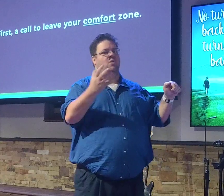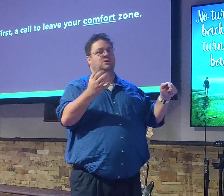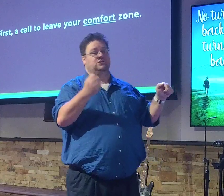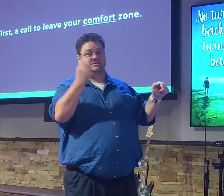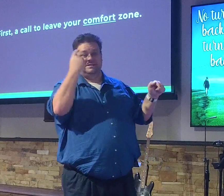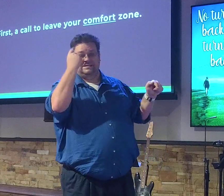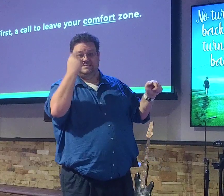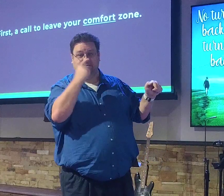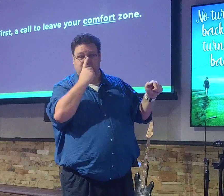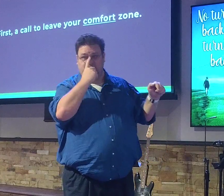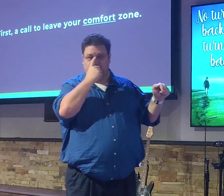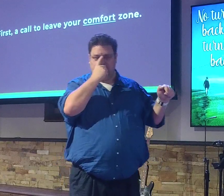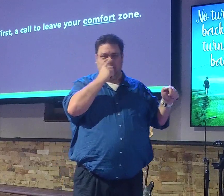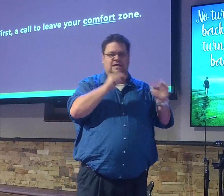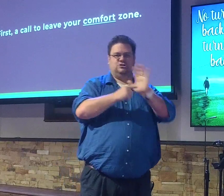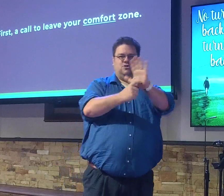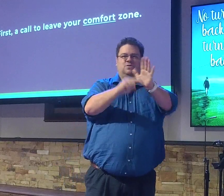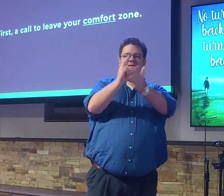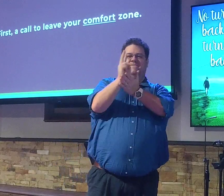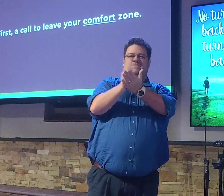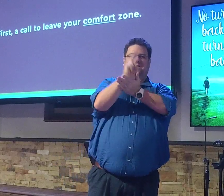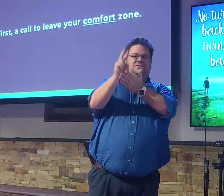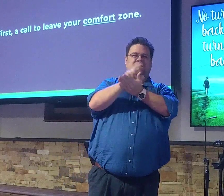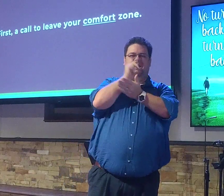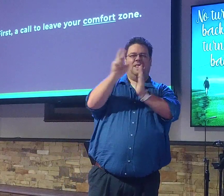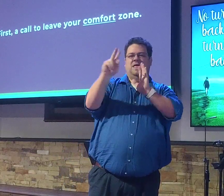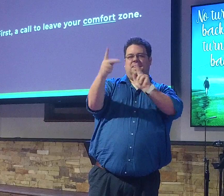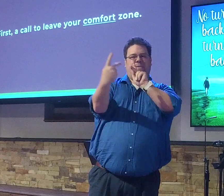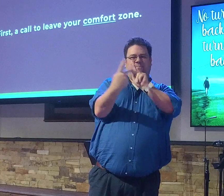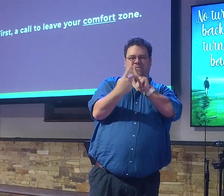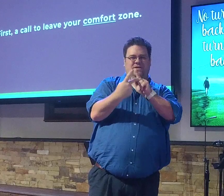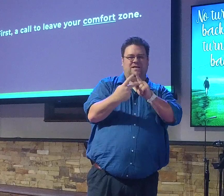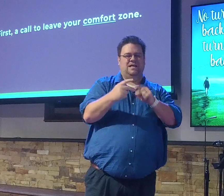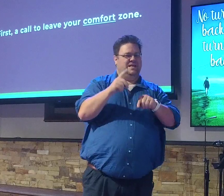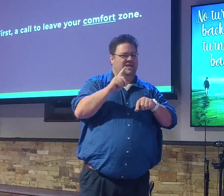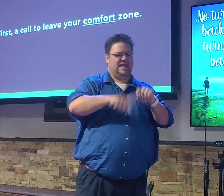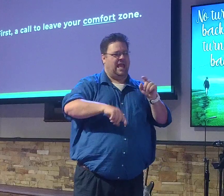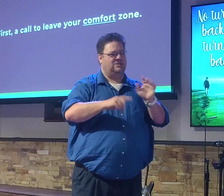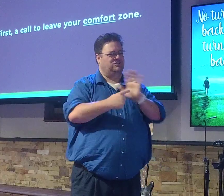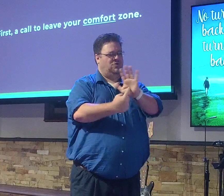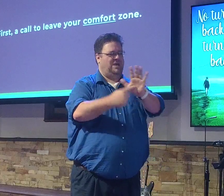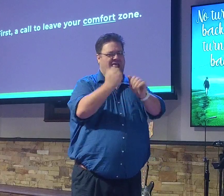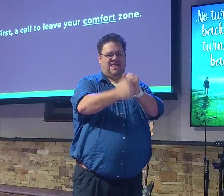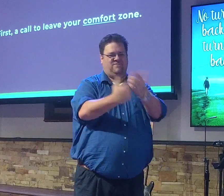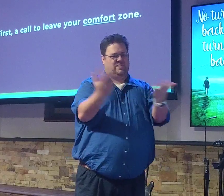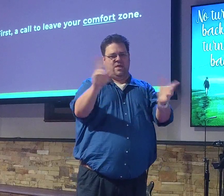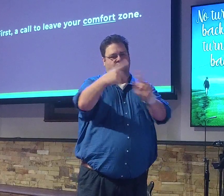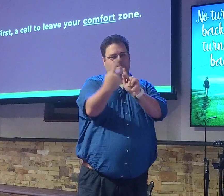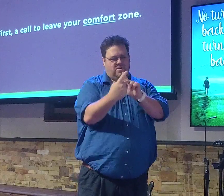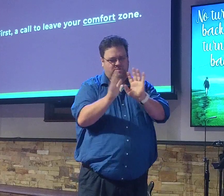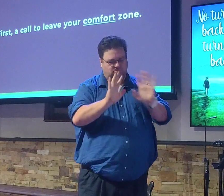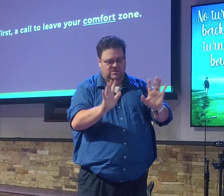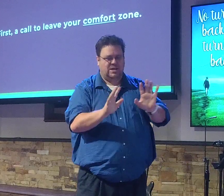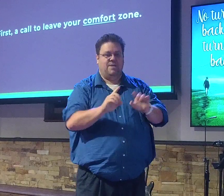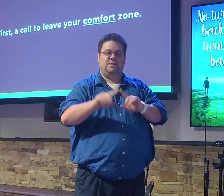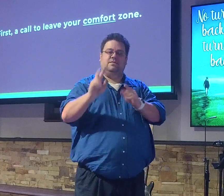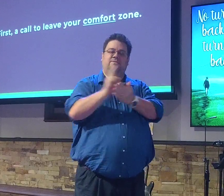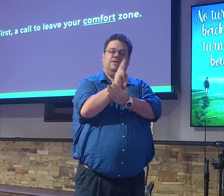That's why I showed you the video. I mean, videos aren't perfect. They're not going to be able to actually portray everything. But I showed you the video because I wanted